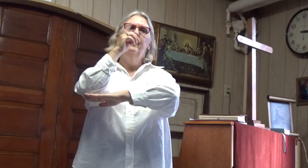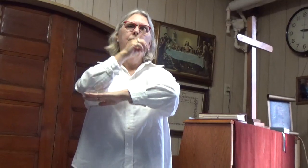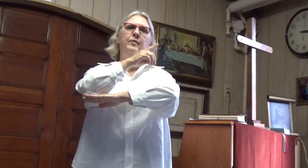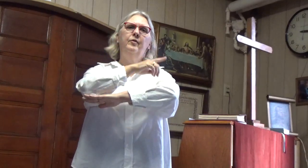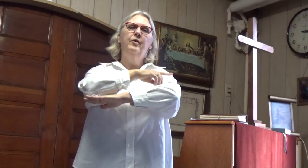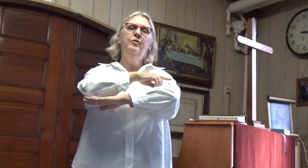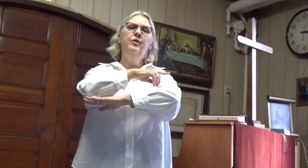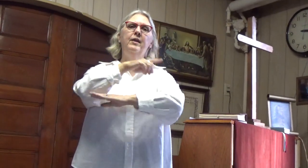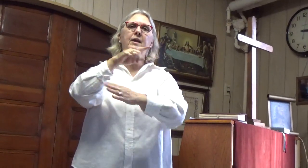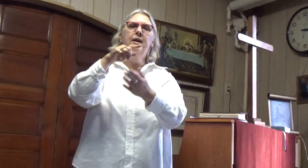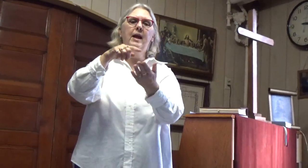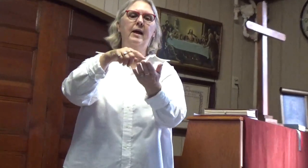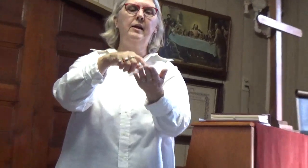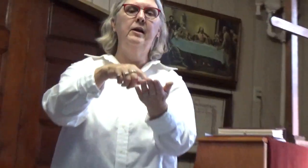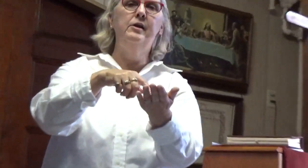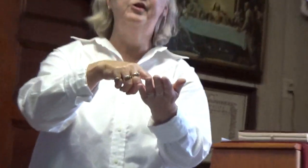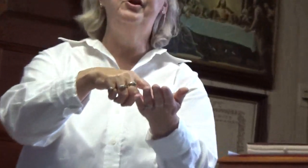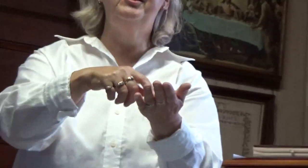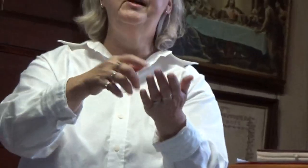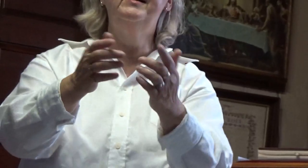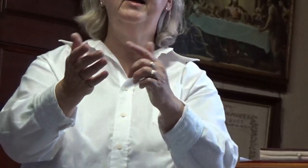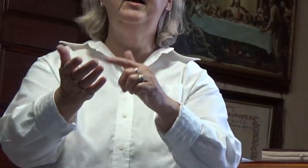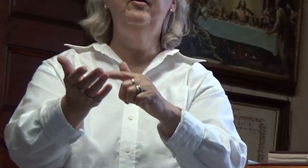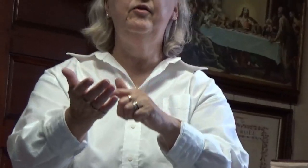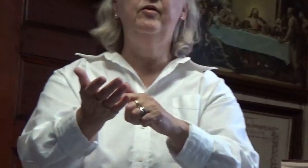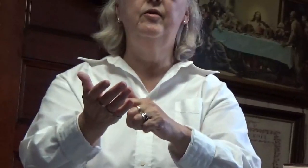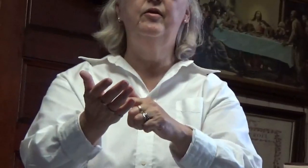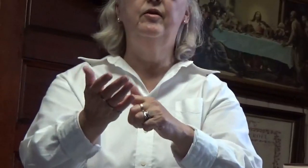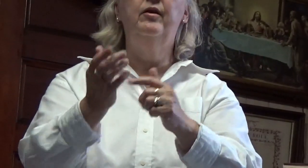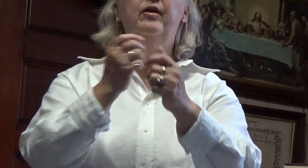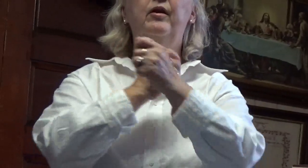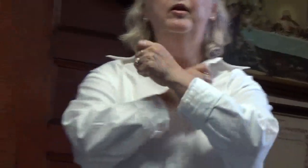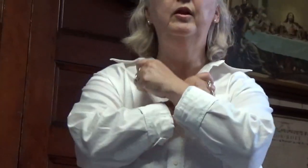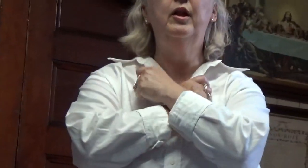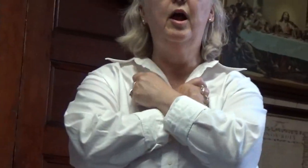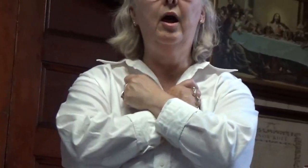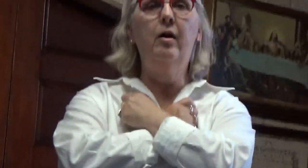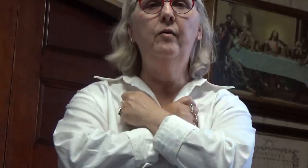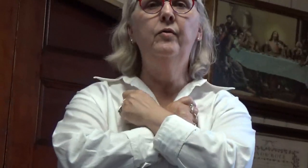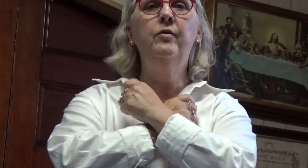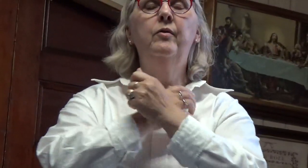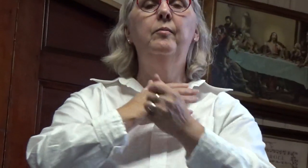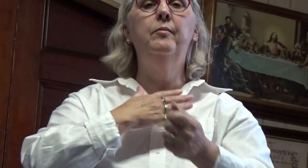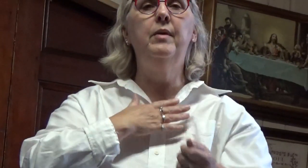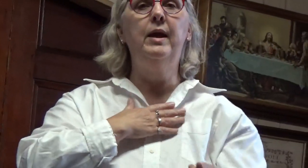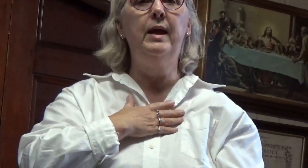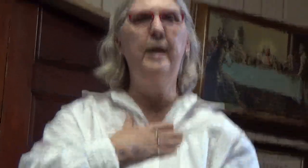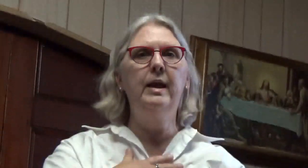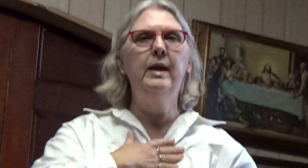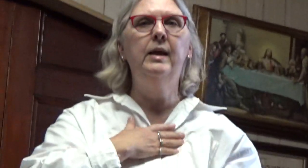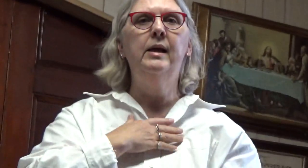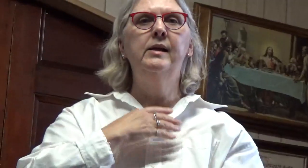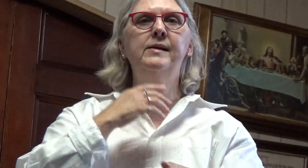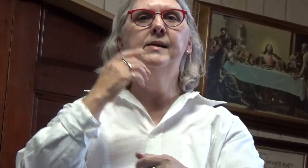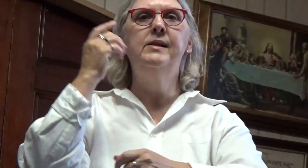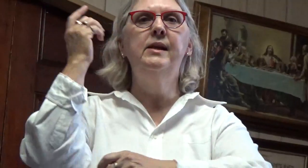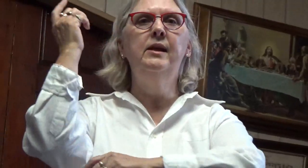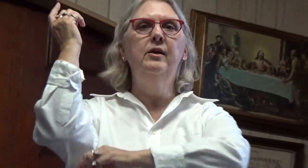So let's try that again. Jesus loves me still